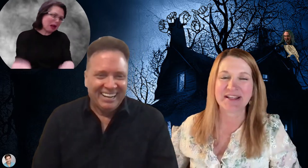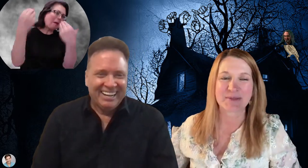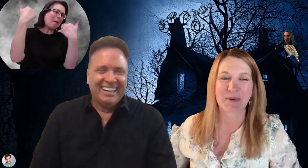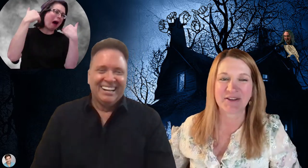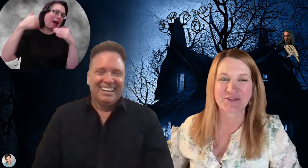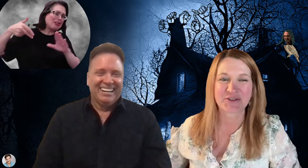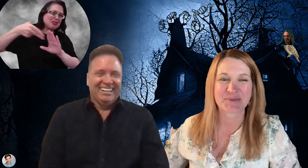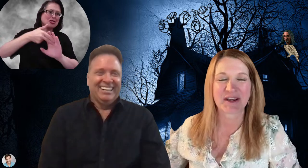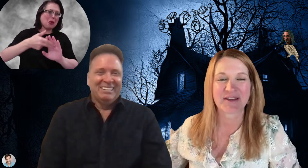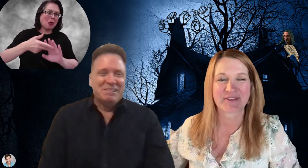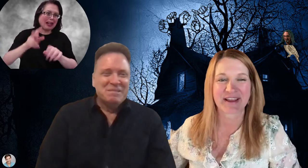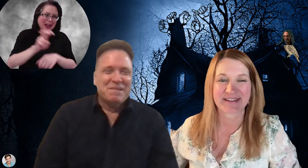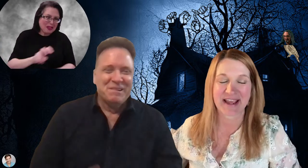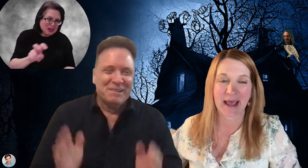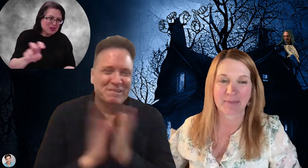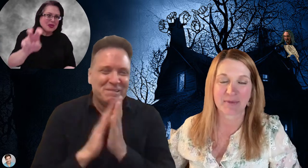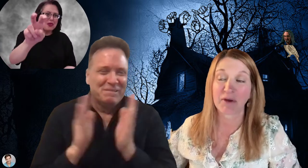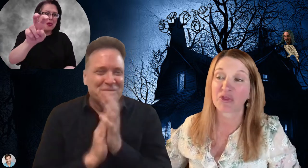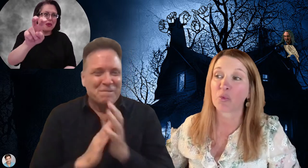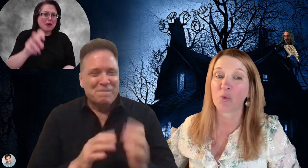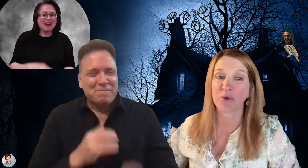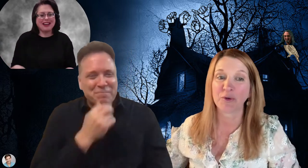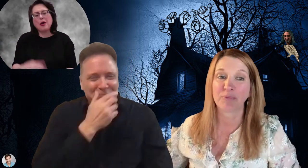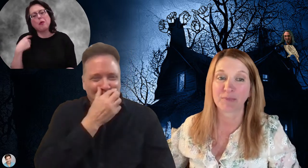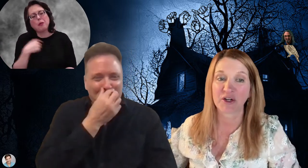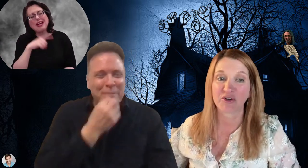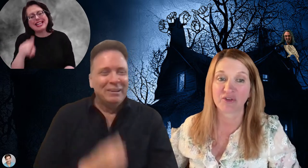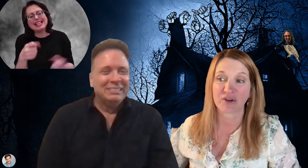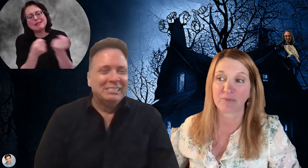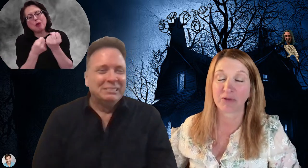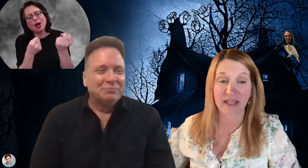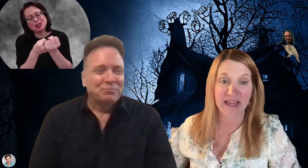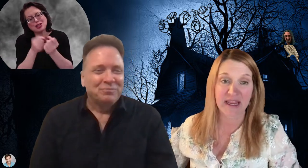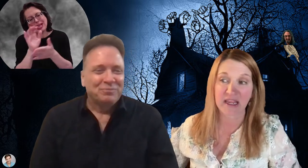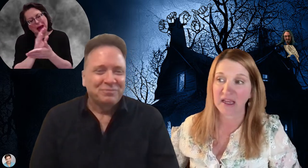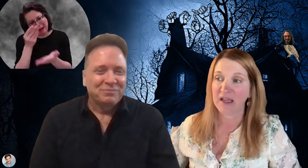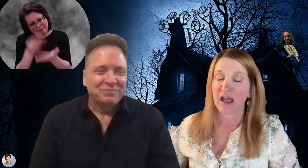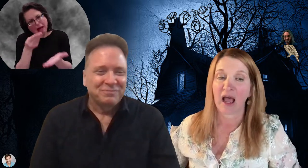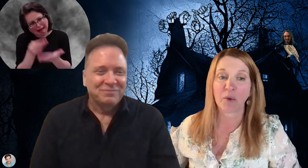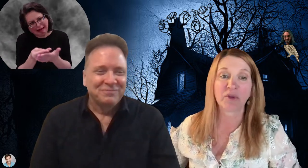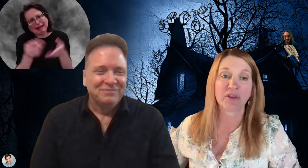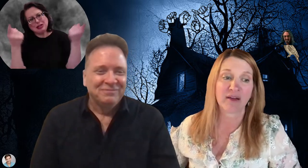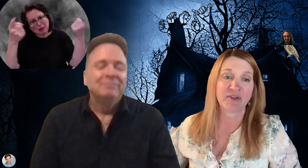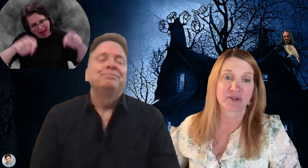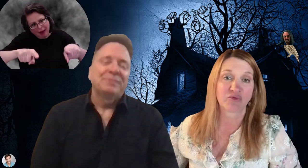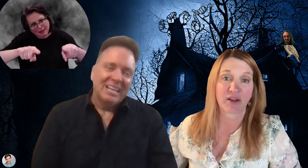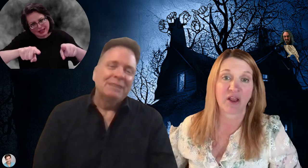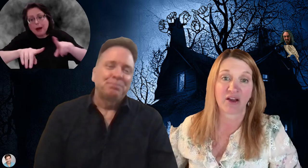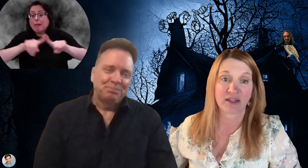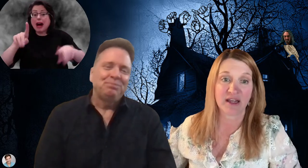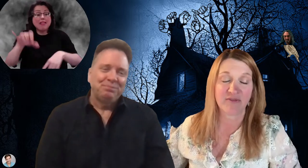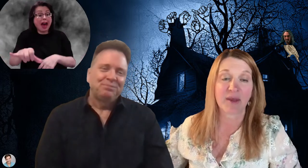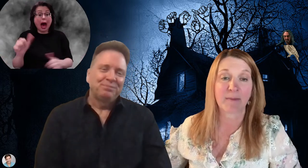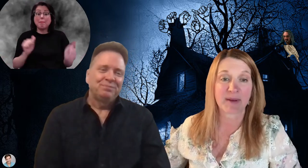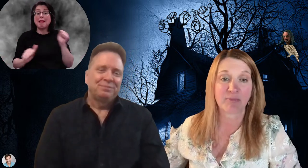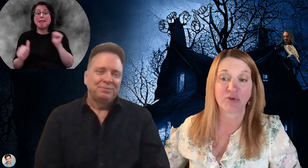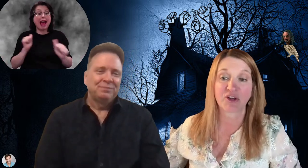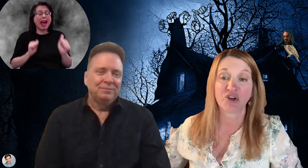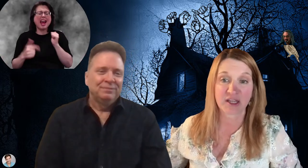need sponsors and money for that to happen. But the world premiere of the play, I would love it to run long enough that people could